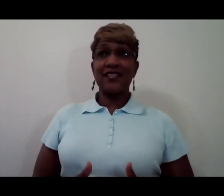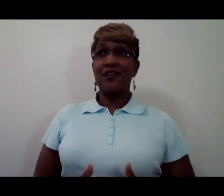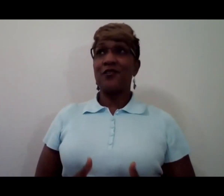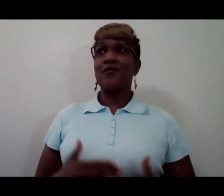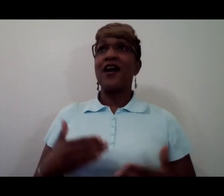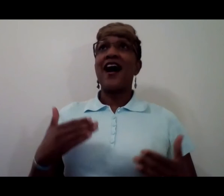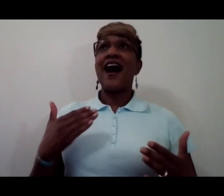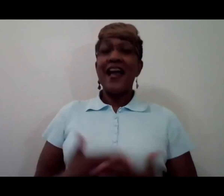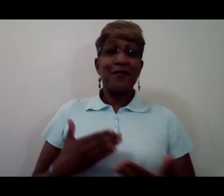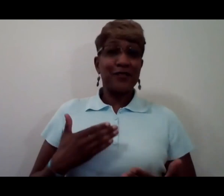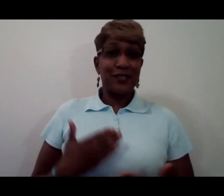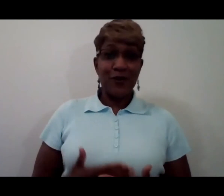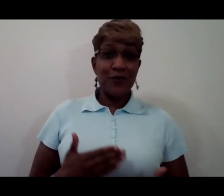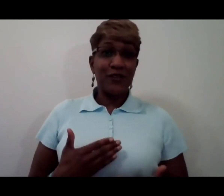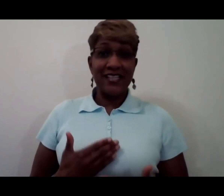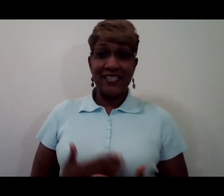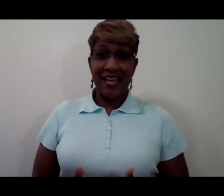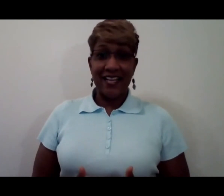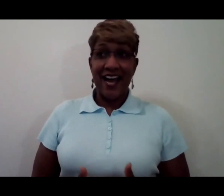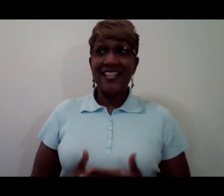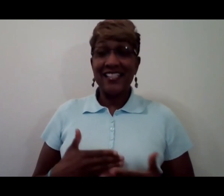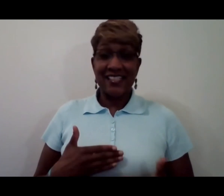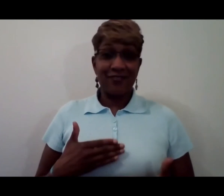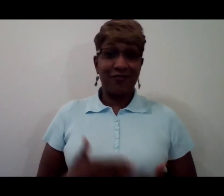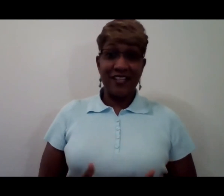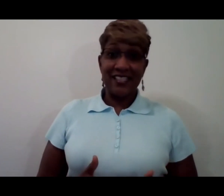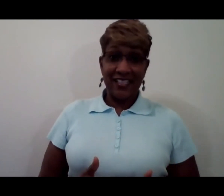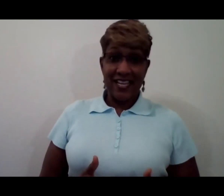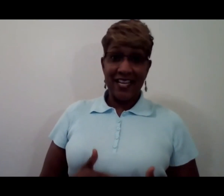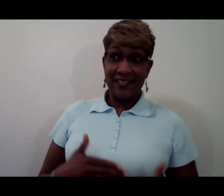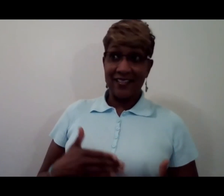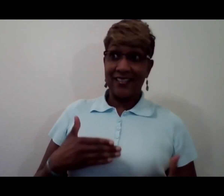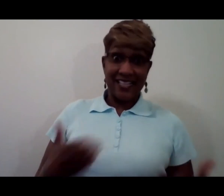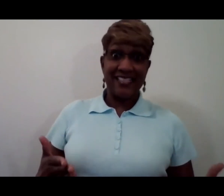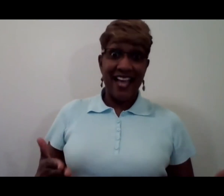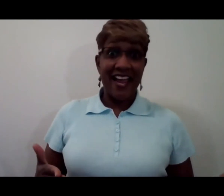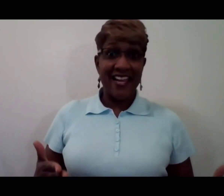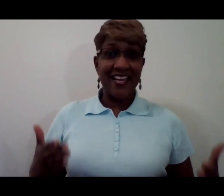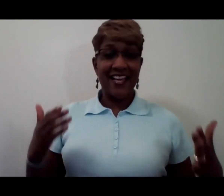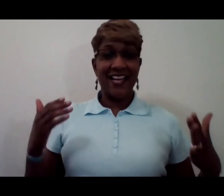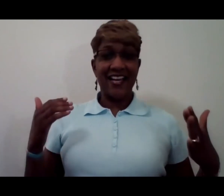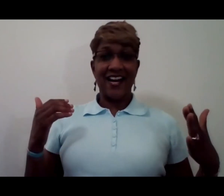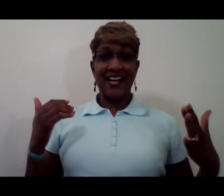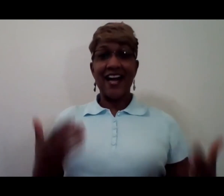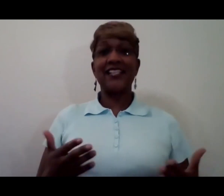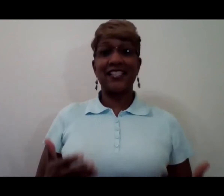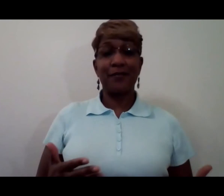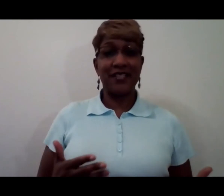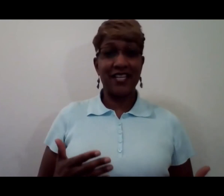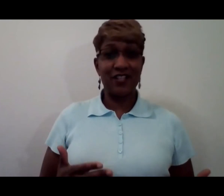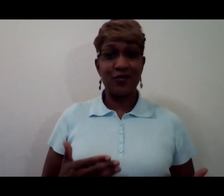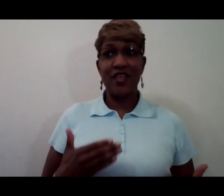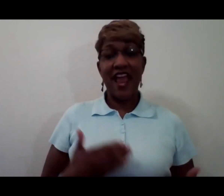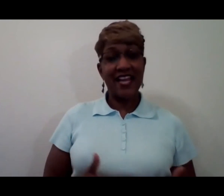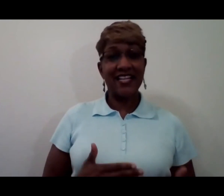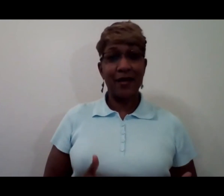just tell you I am so excited I just recently today got accepted into the 80-day